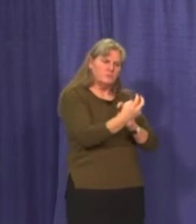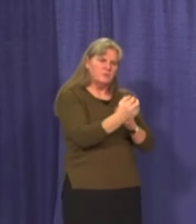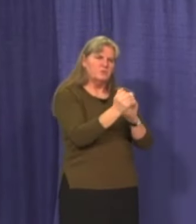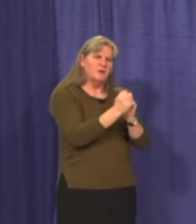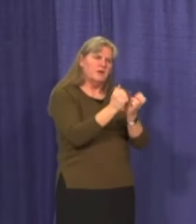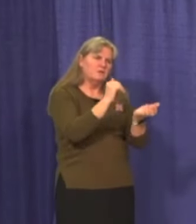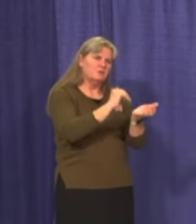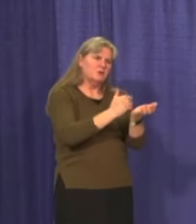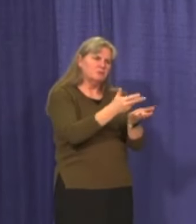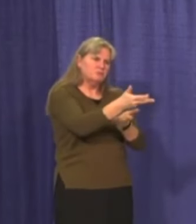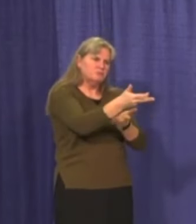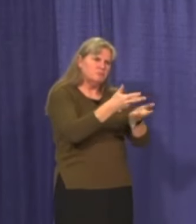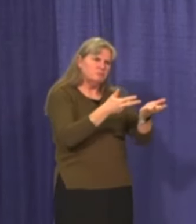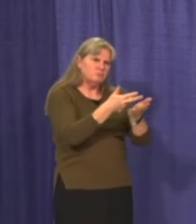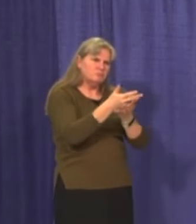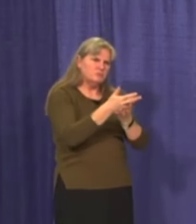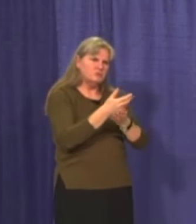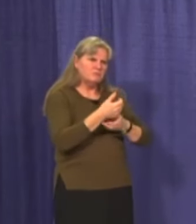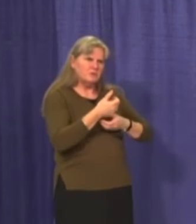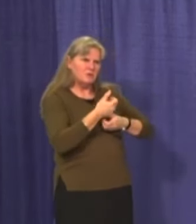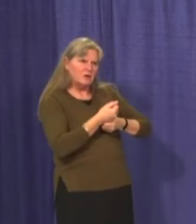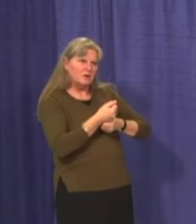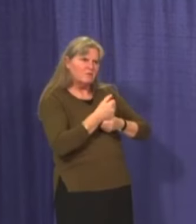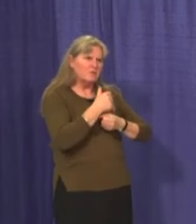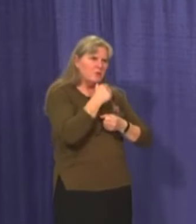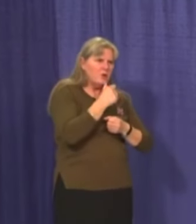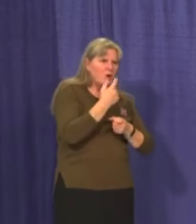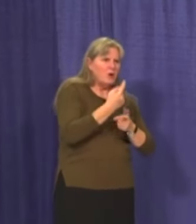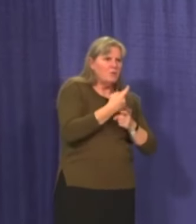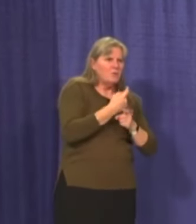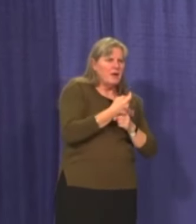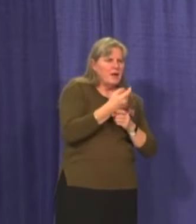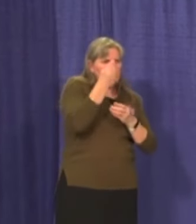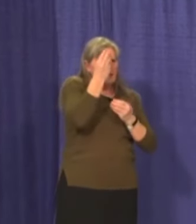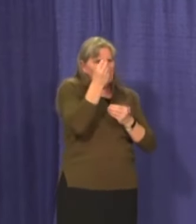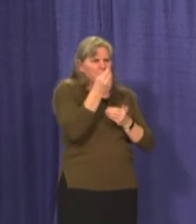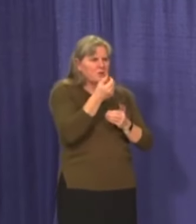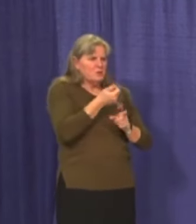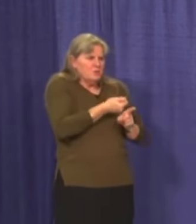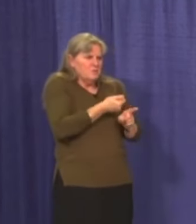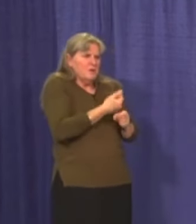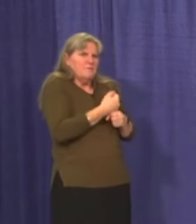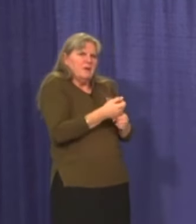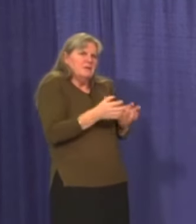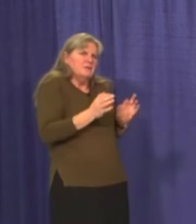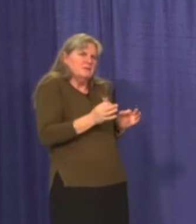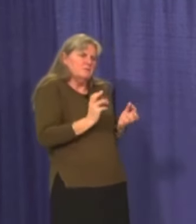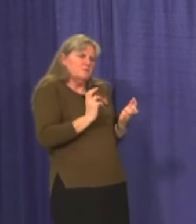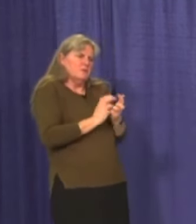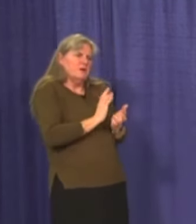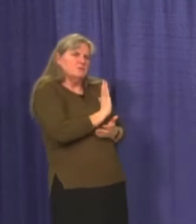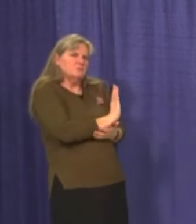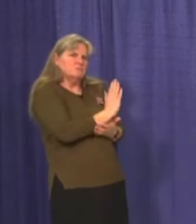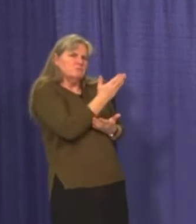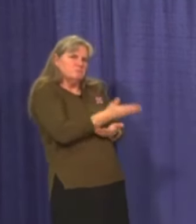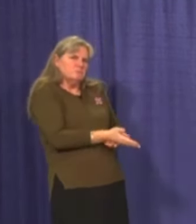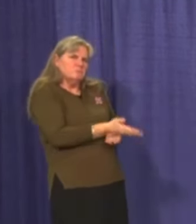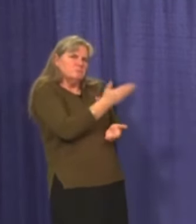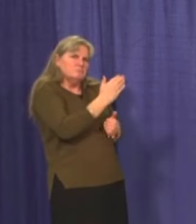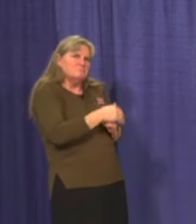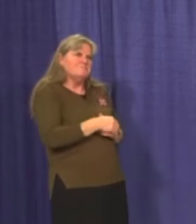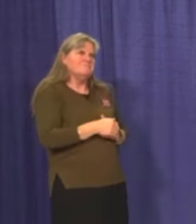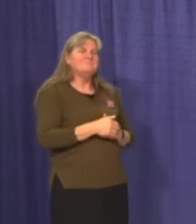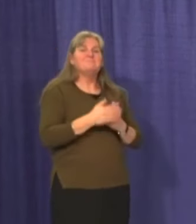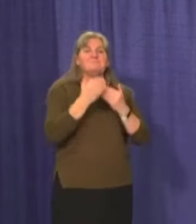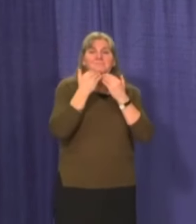so that, uh, the woman feels confident with the right information to make the choice that is best suited for her. Thank you.